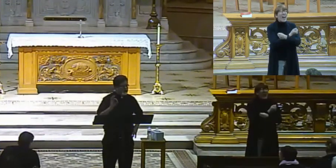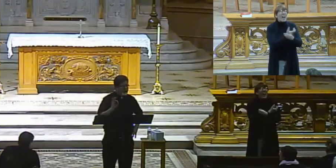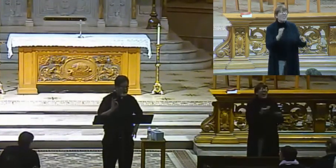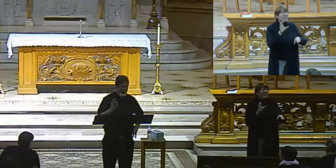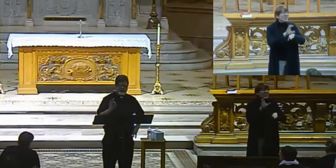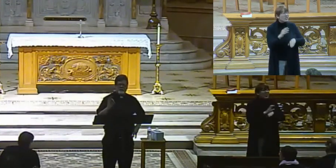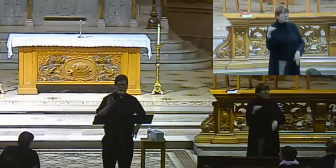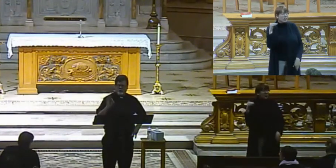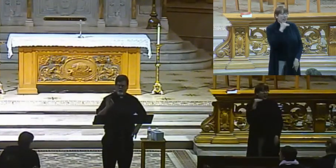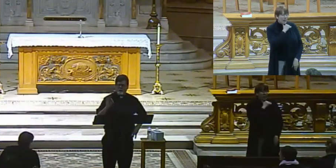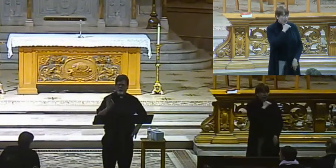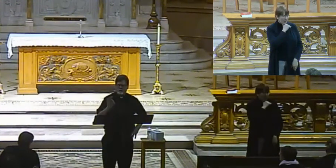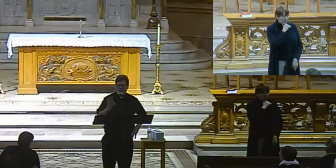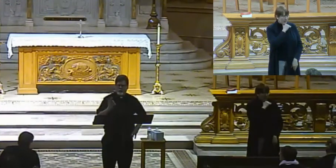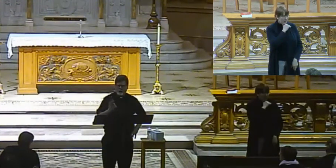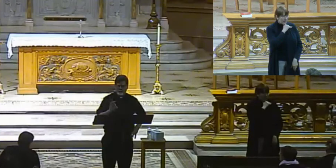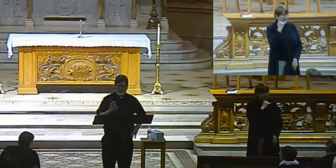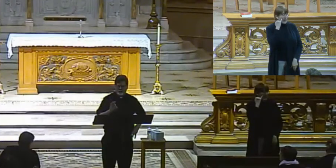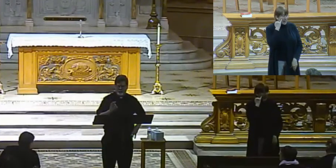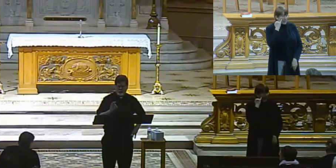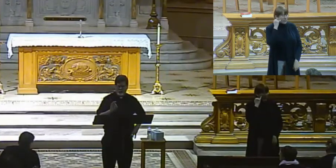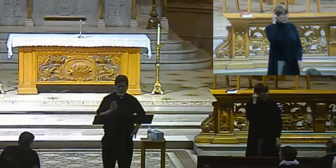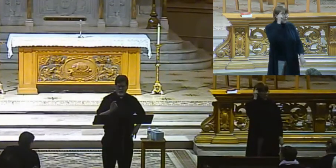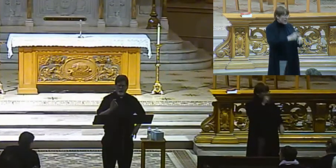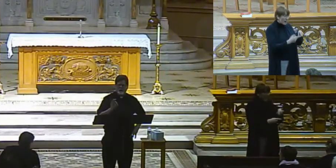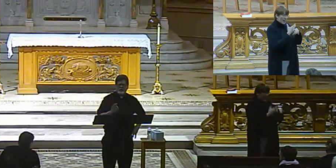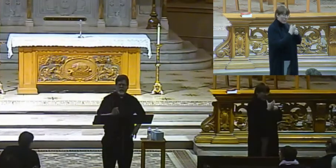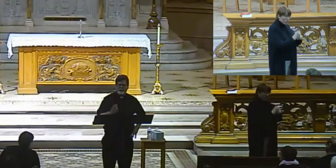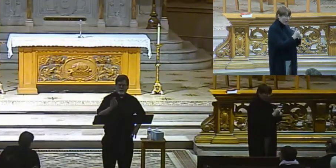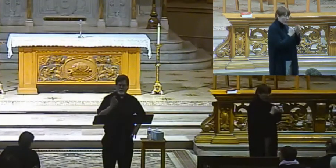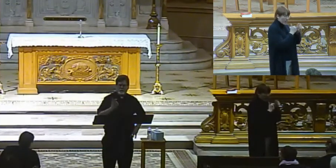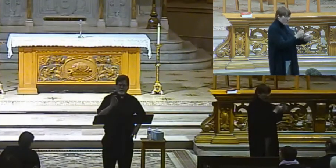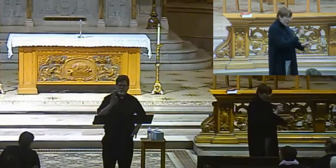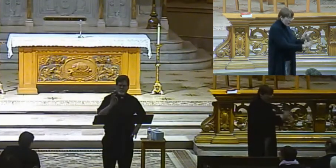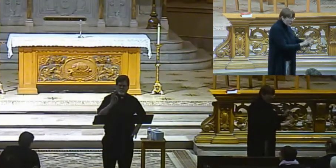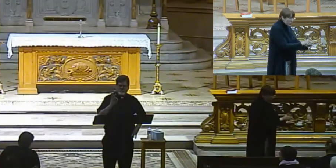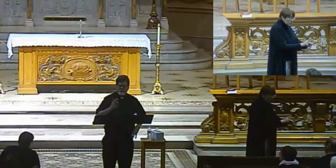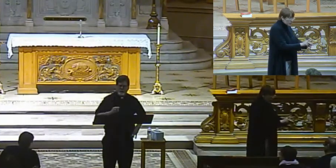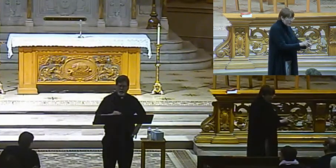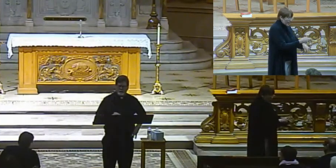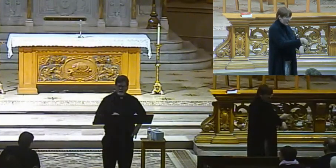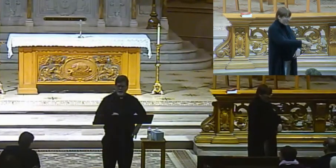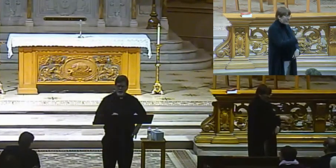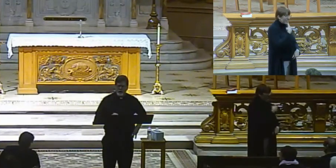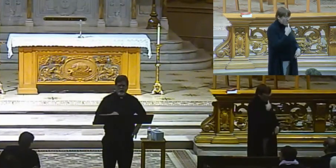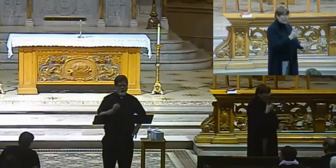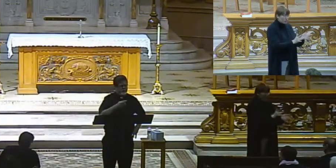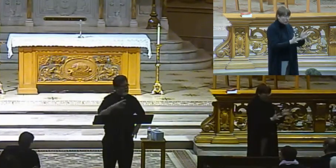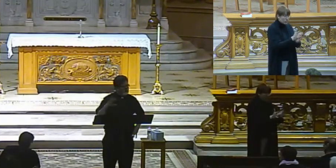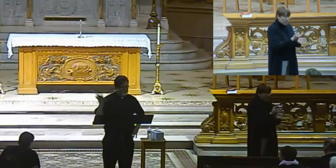If we can't trust in the apostles when they said that Jesus rose from the dead,